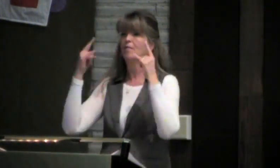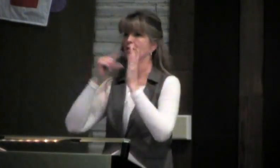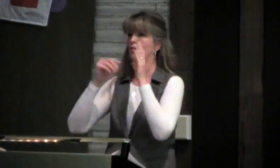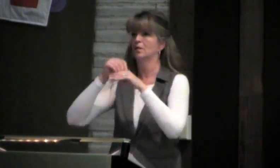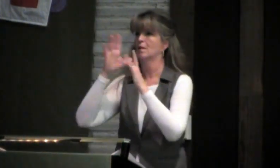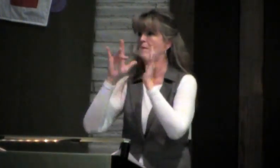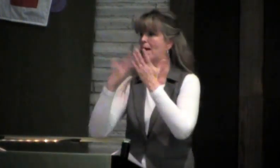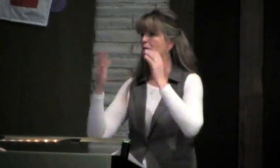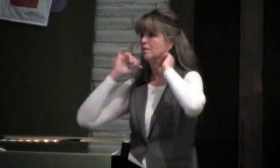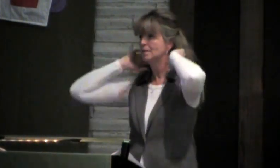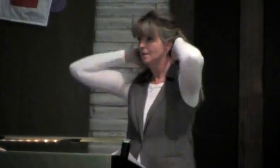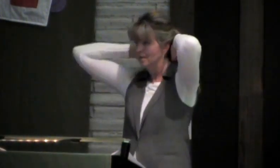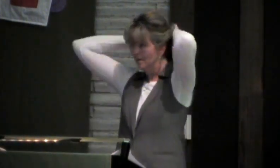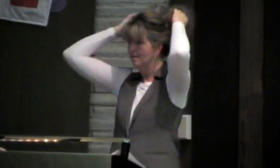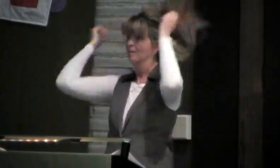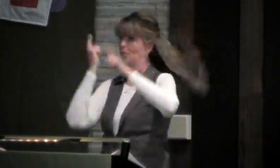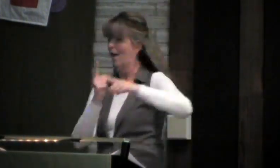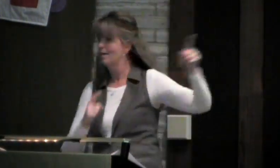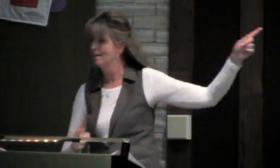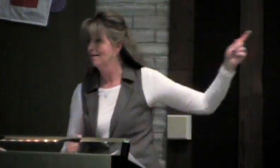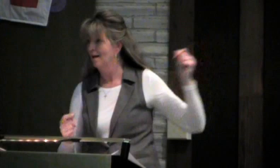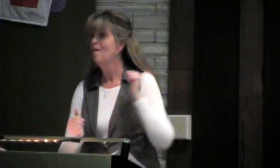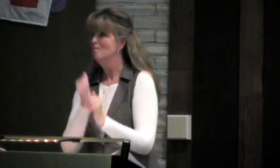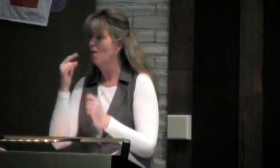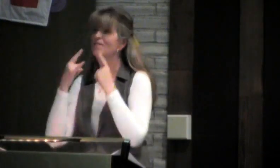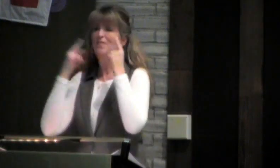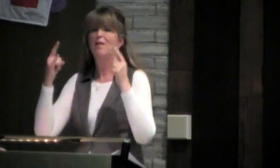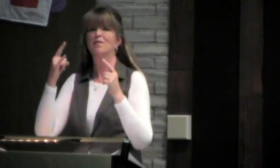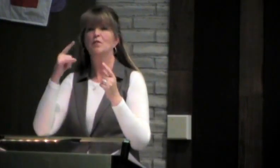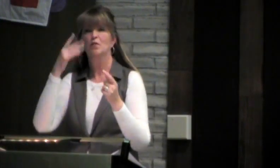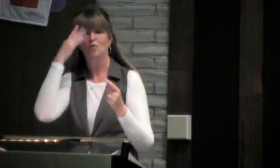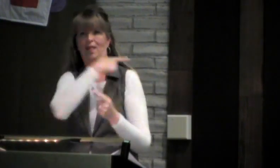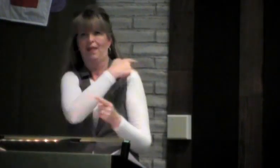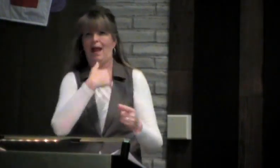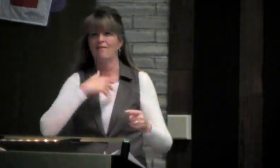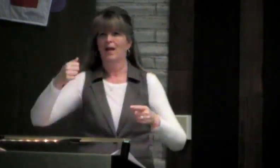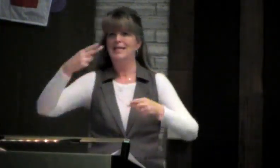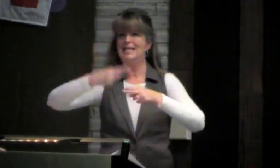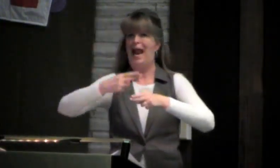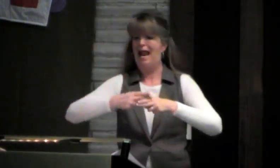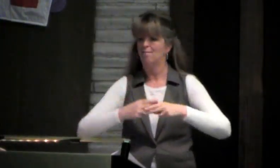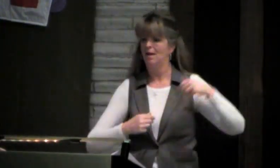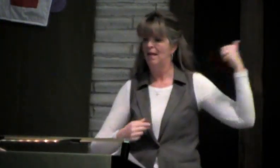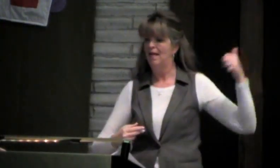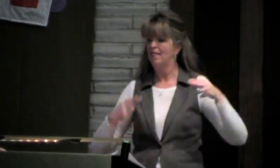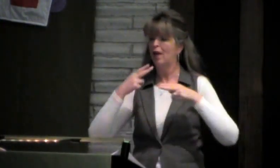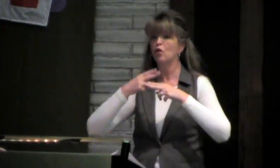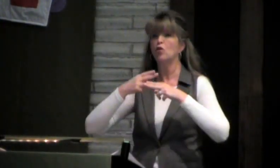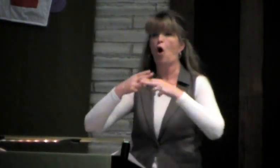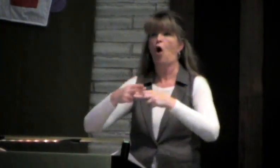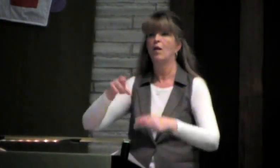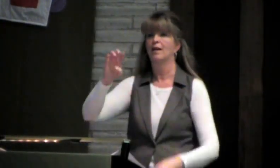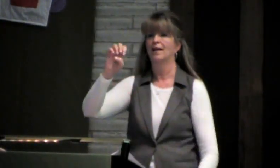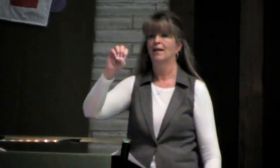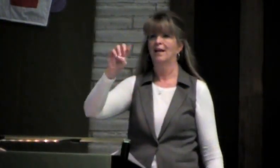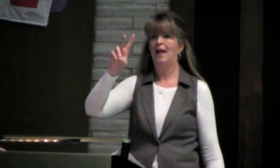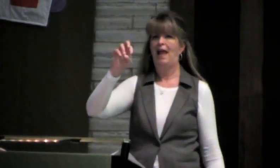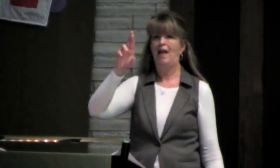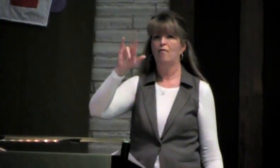this is the most famous verse in the entire Bible, right? The most well-known. They even have a name for it. It's